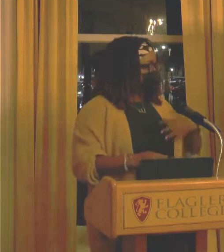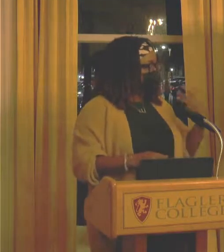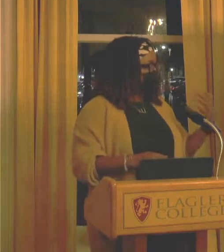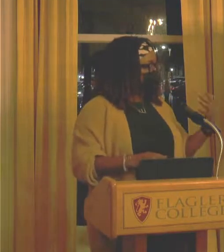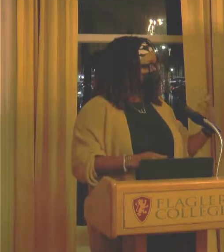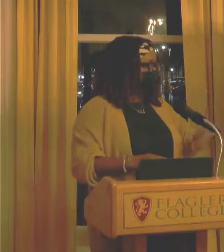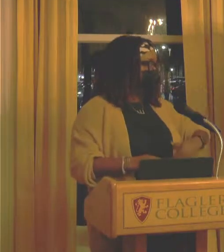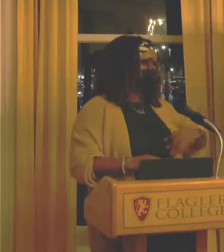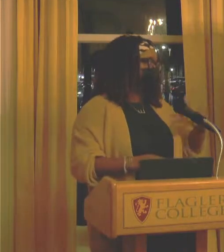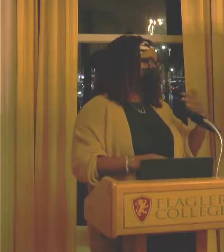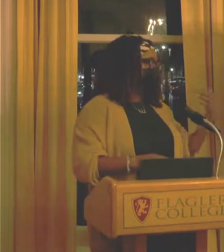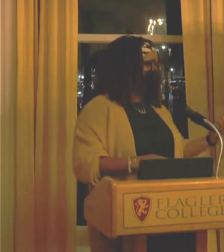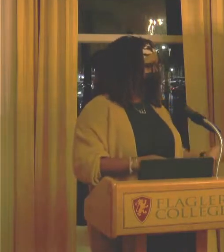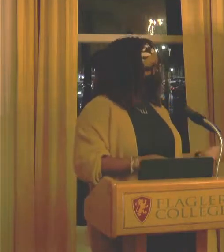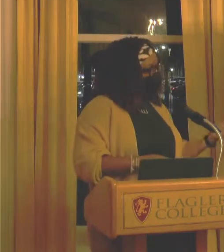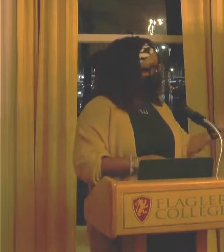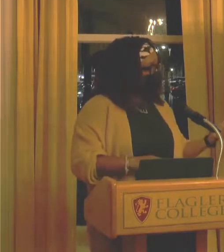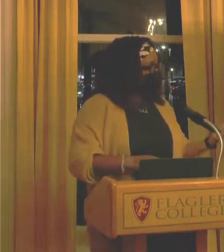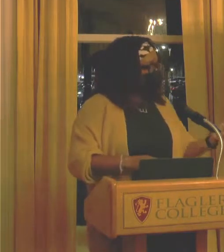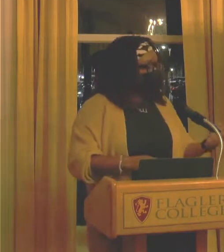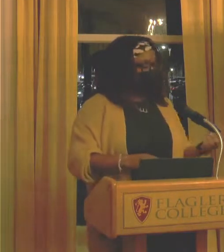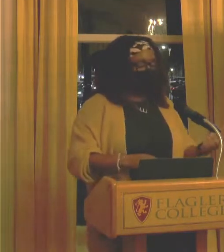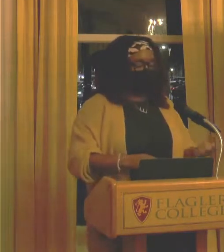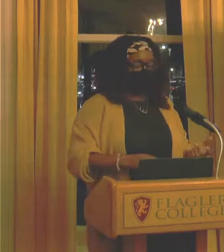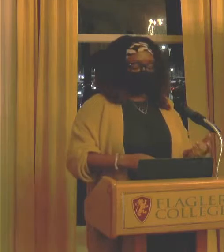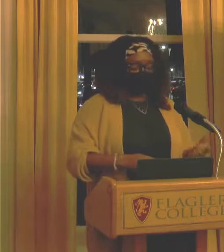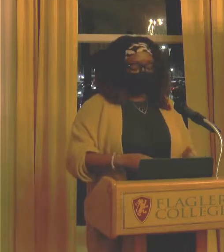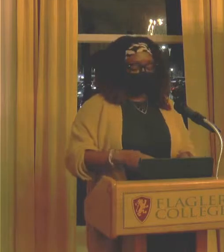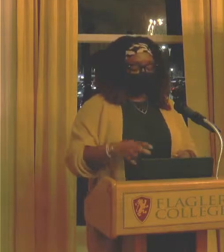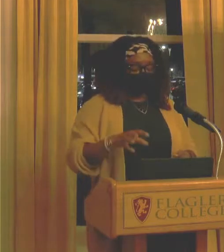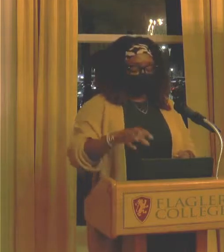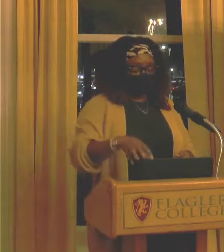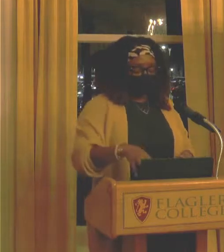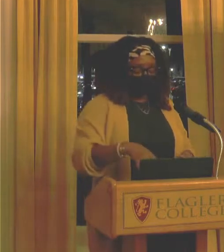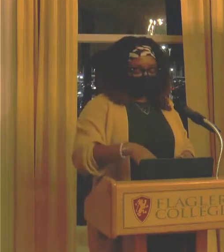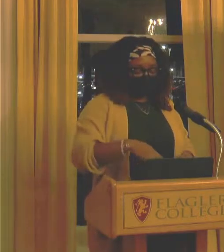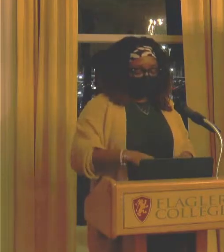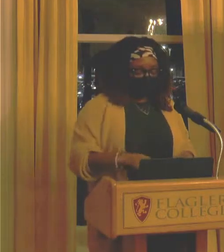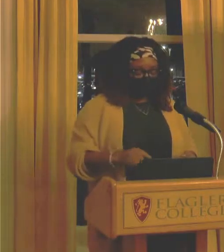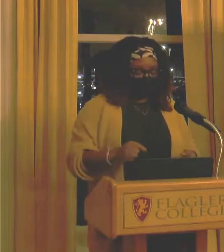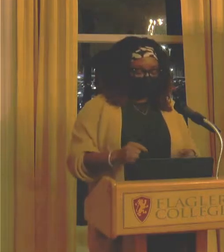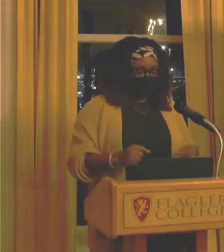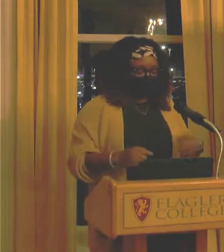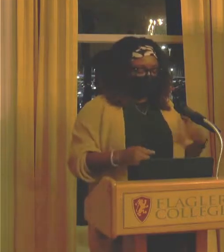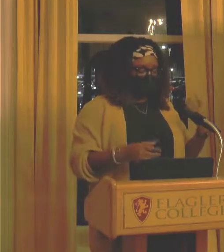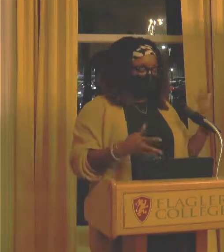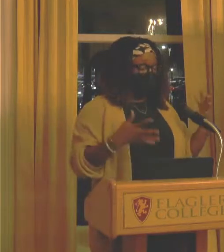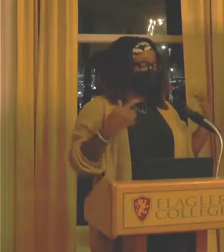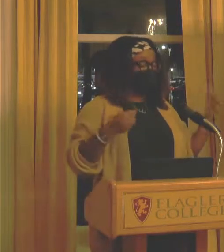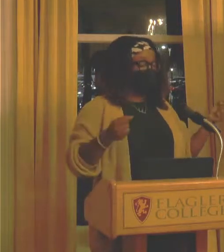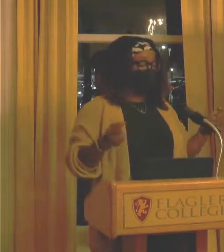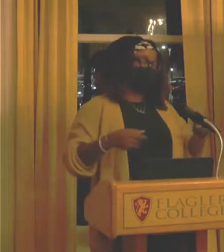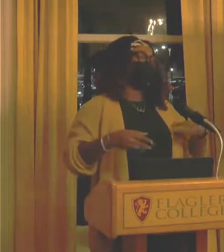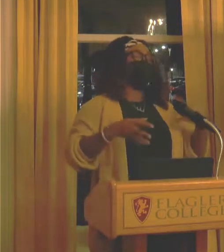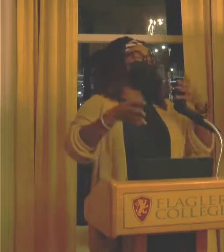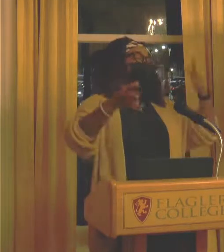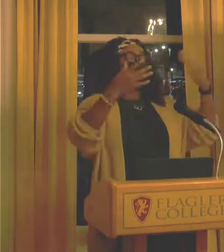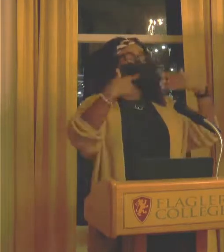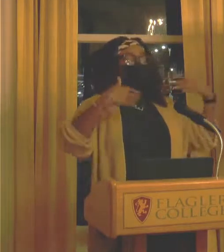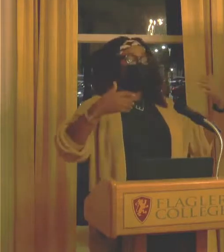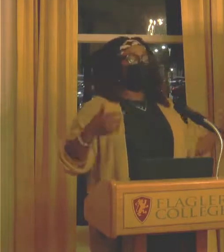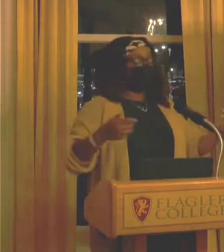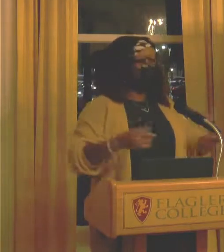moment well before the thesis show that really kind of got me to this point. I'm going to try not to, like,